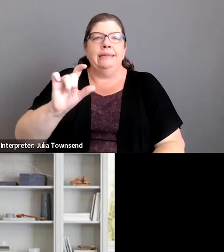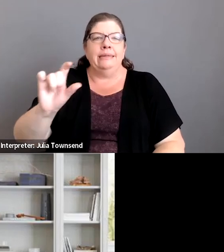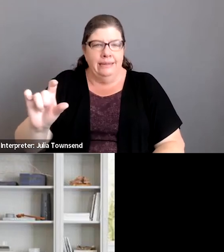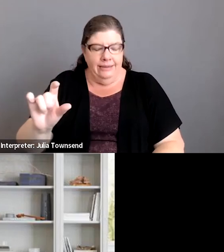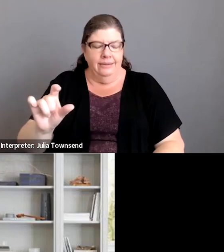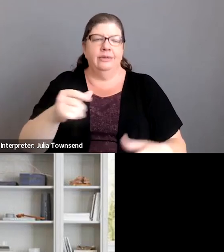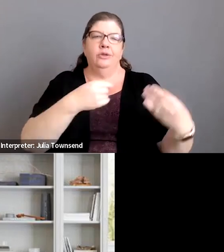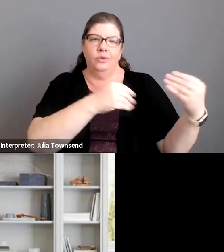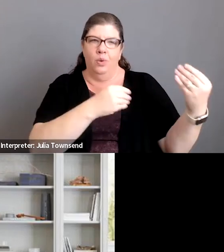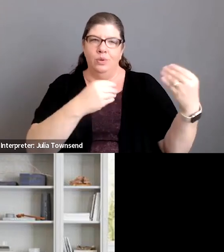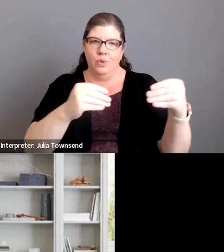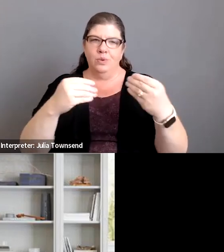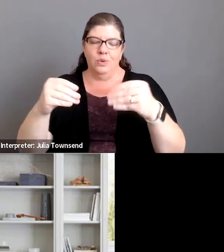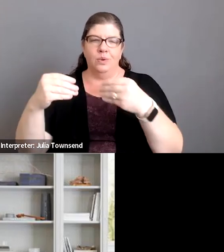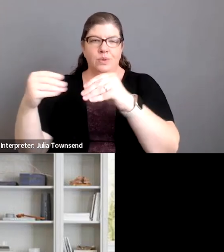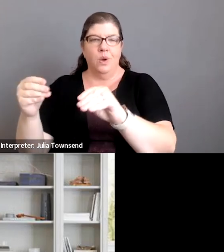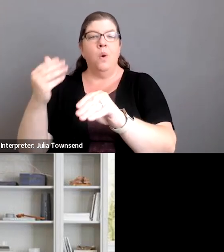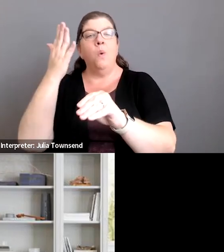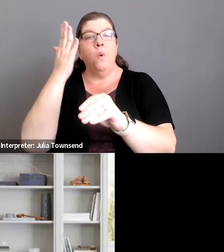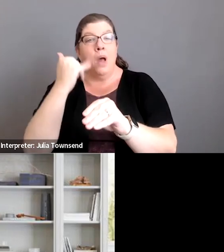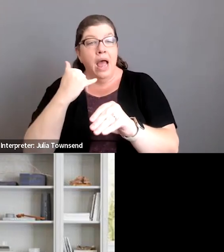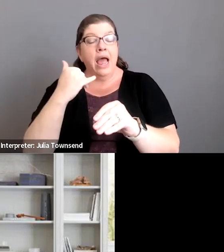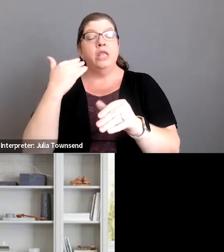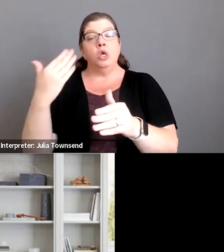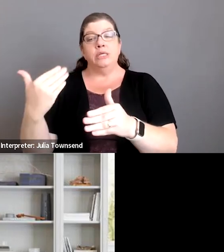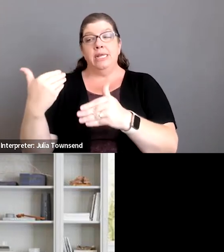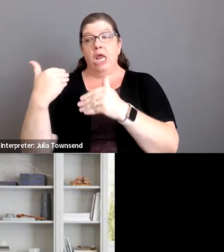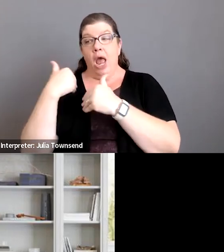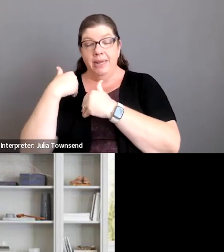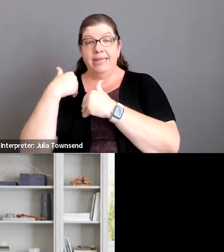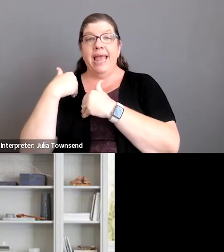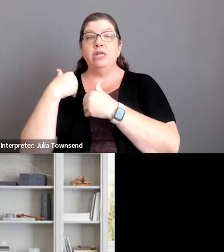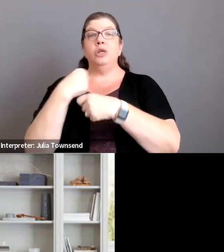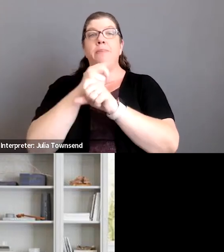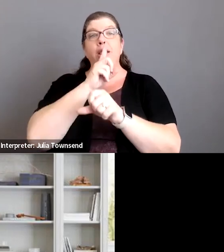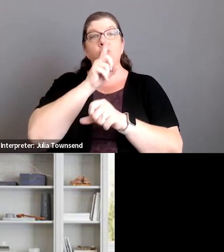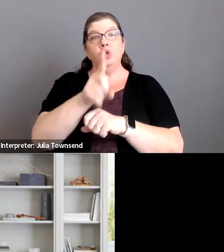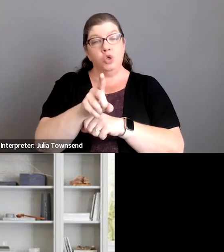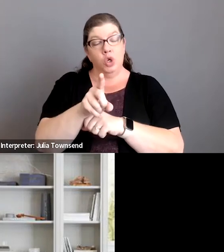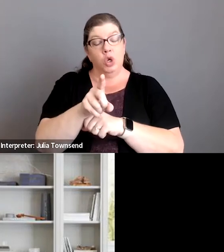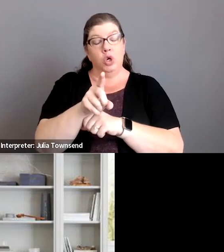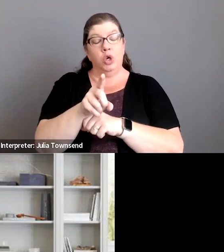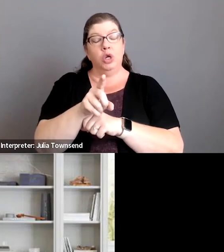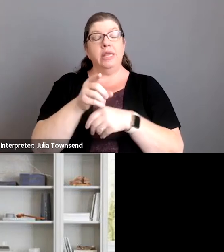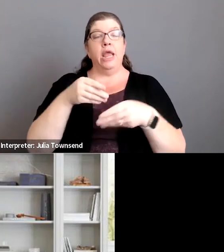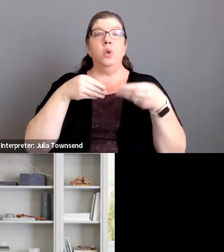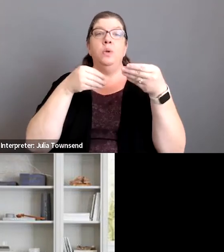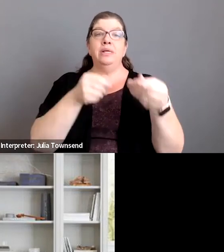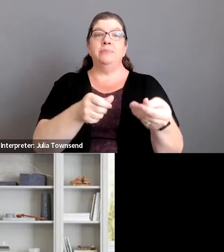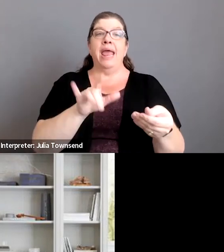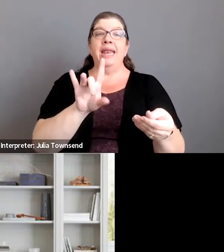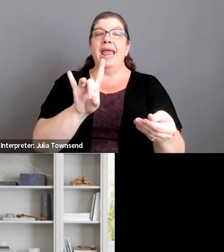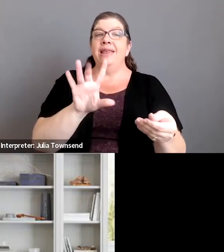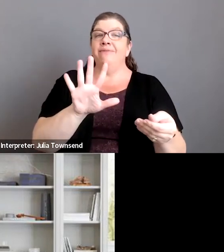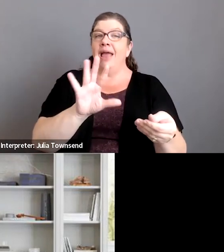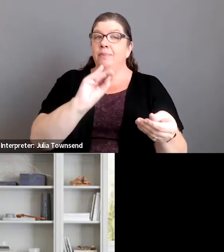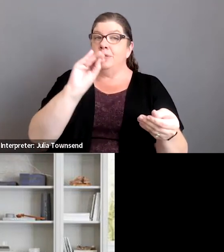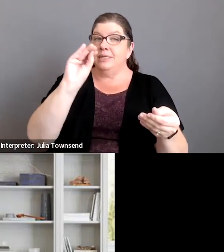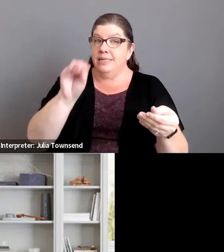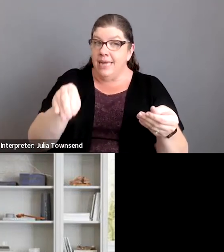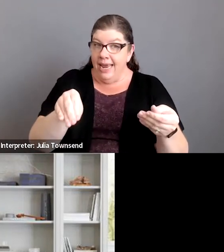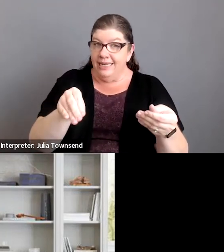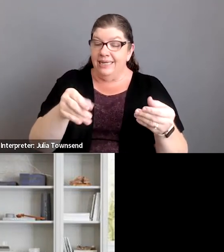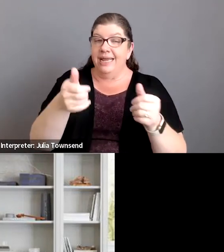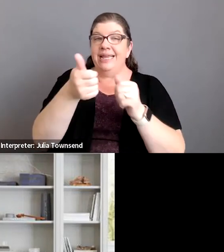there's an obligation to um make sure that you spend 85 percent of